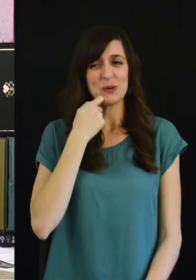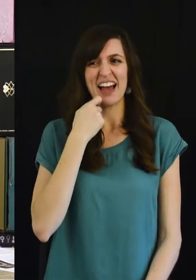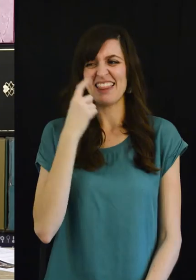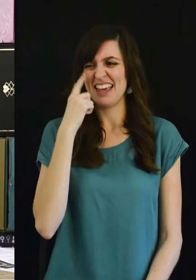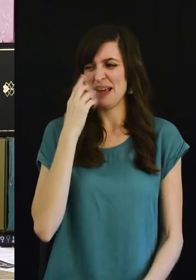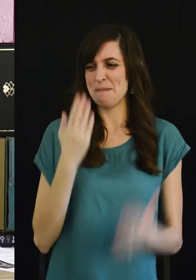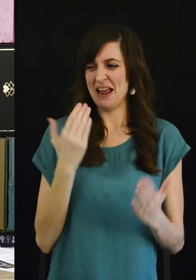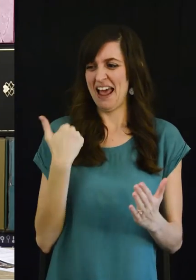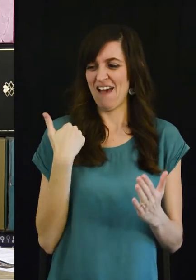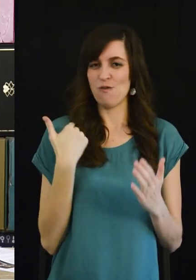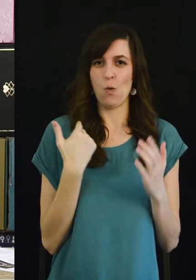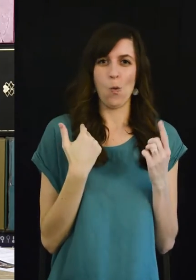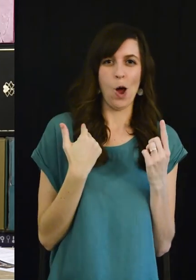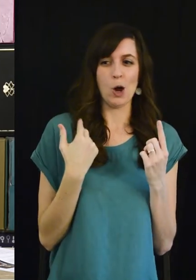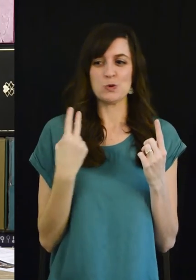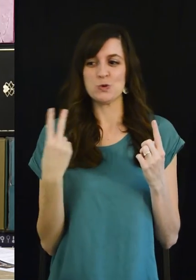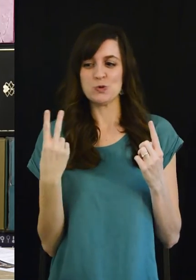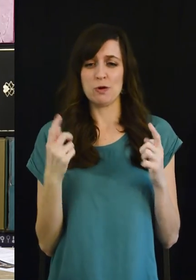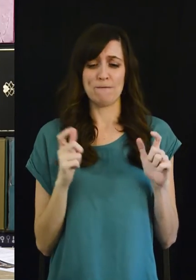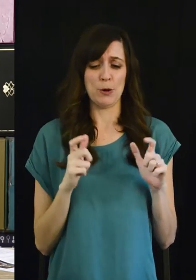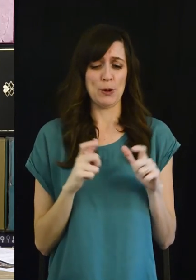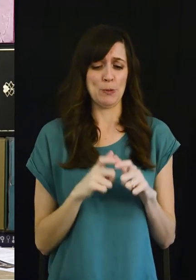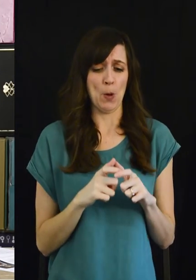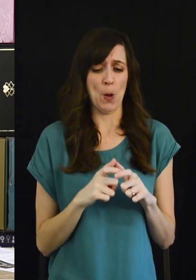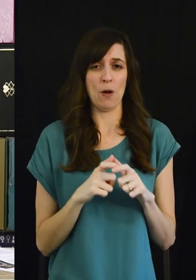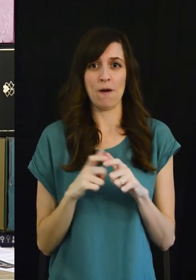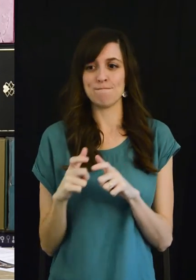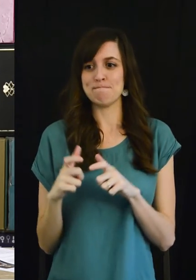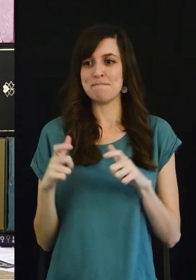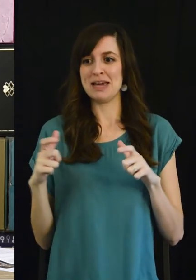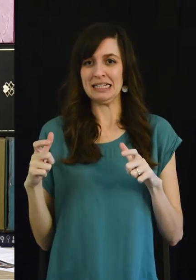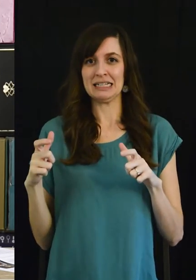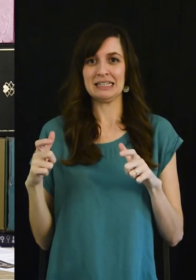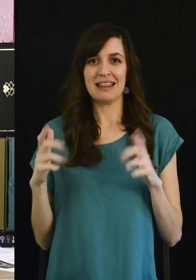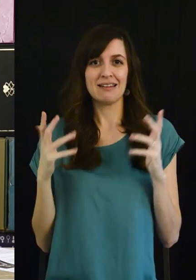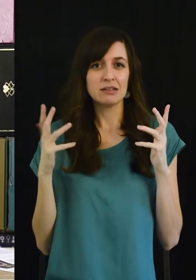cool I think I like one or two like it's like small or really big my only two options